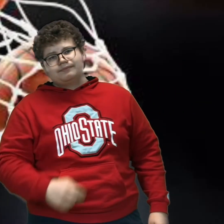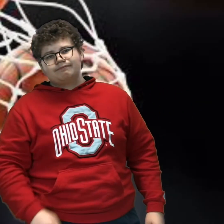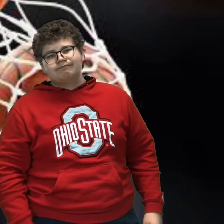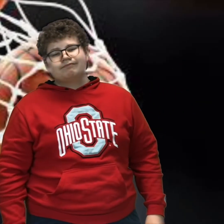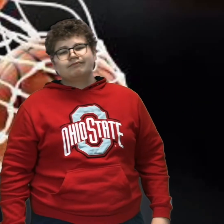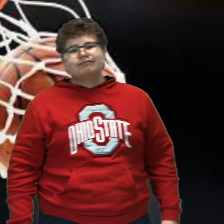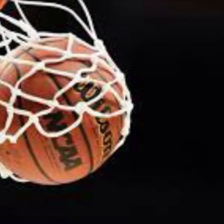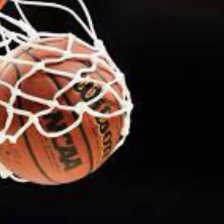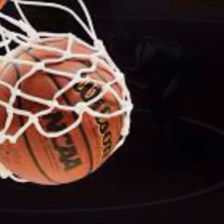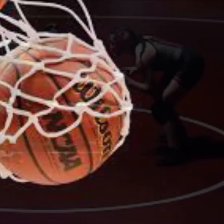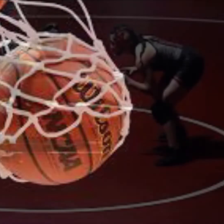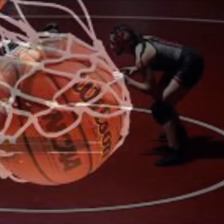Go Spartans!